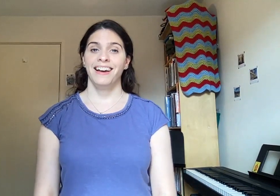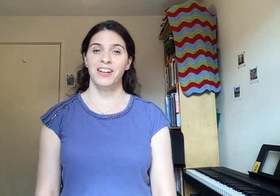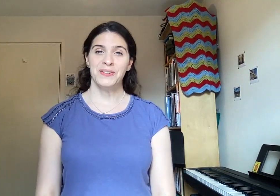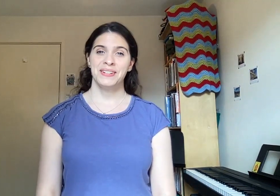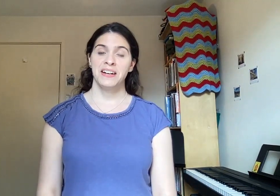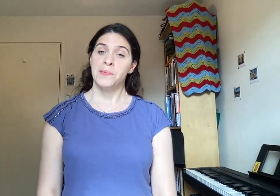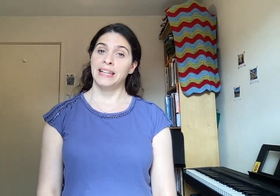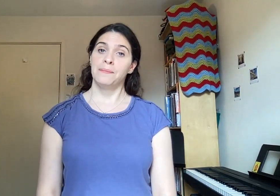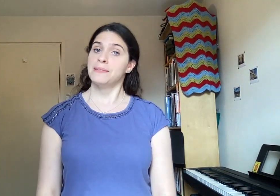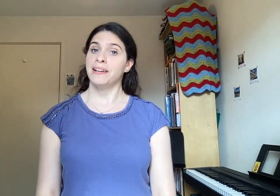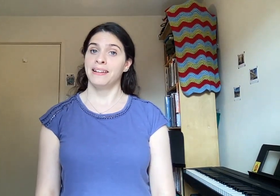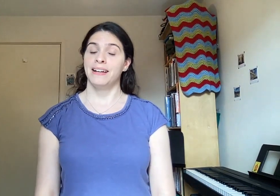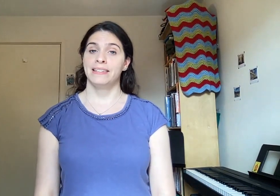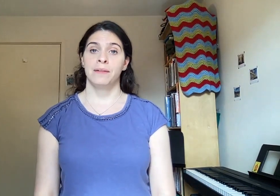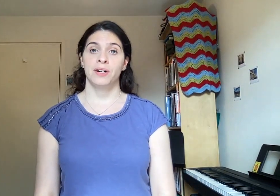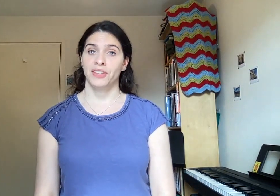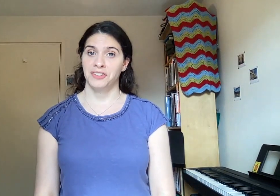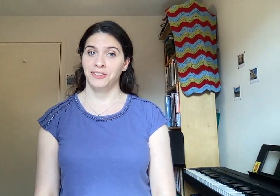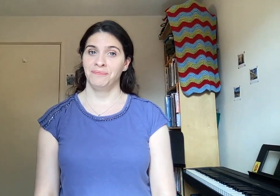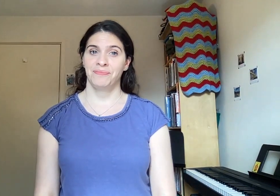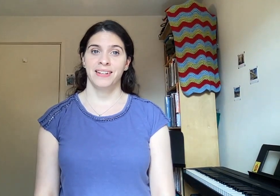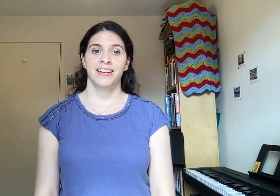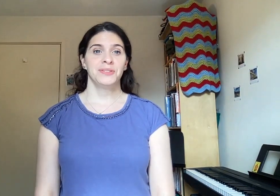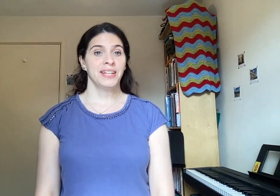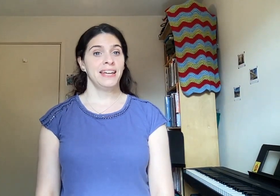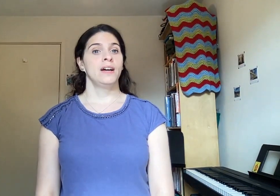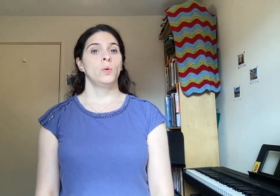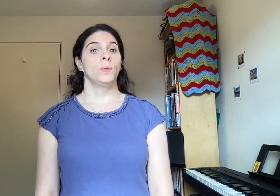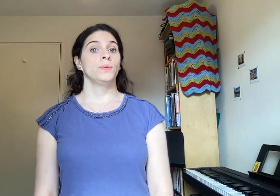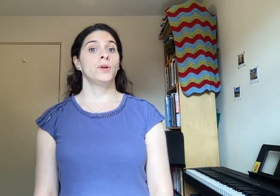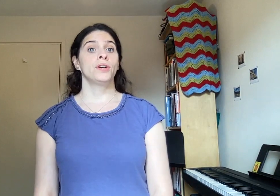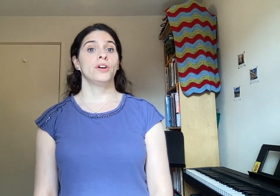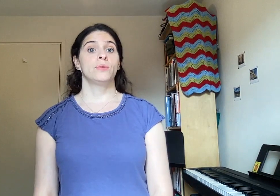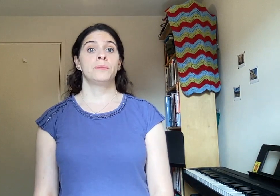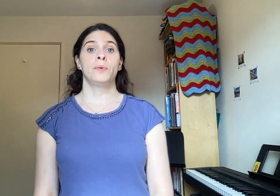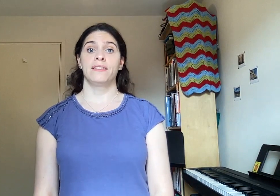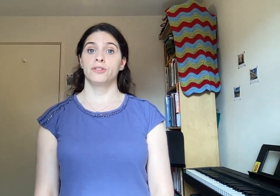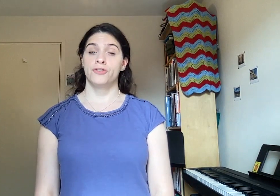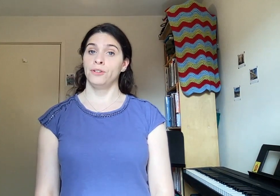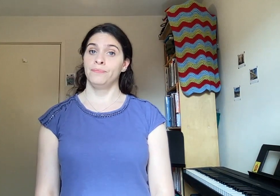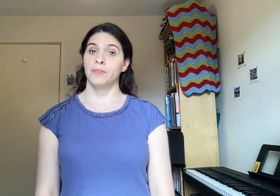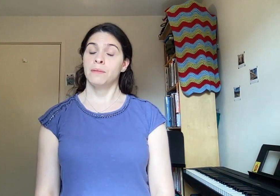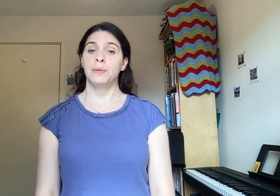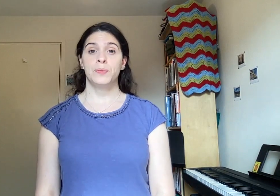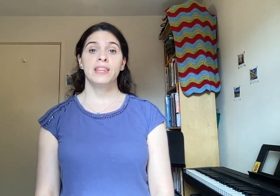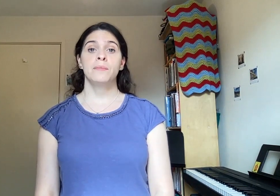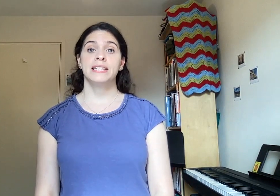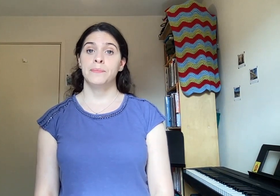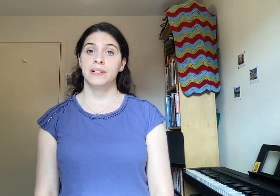Hello! My name is Mariana and I am a conductor. Today we will work on our breath control by breathing by numbers.